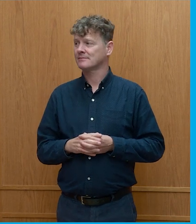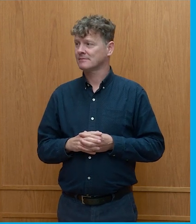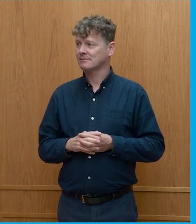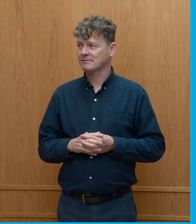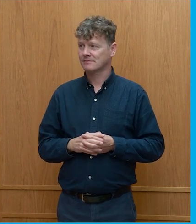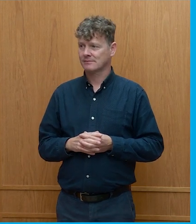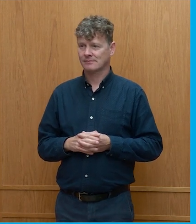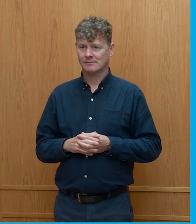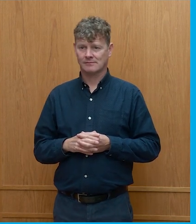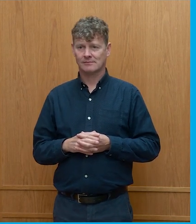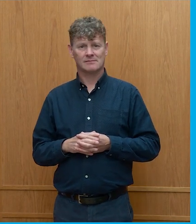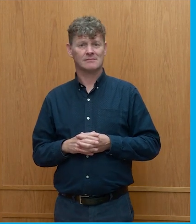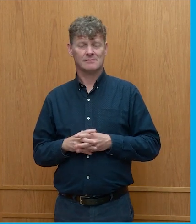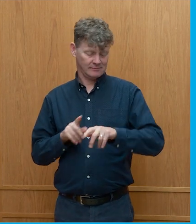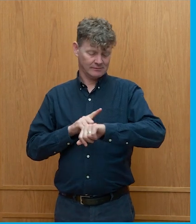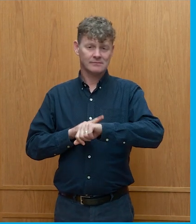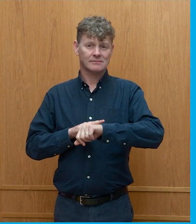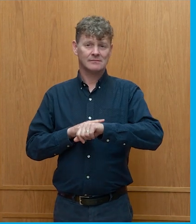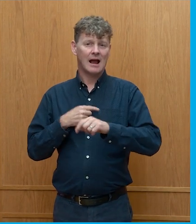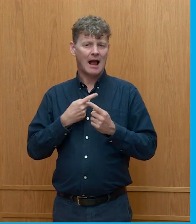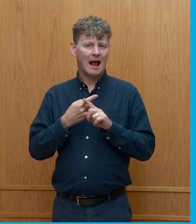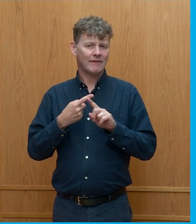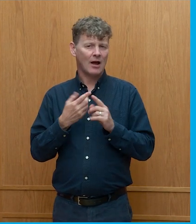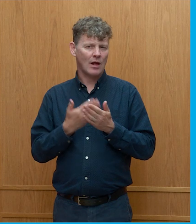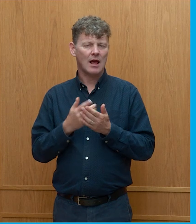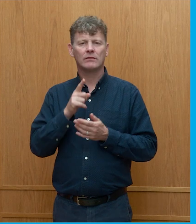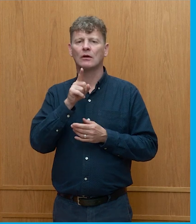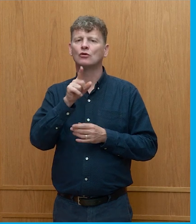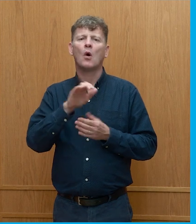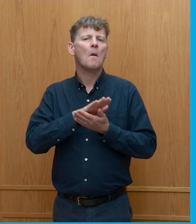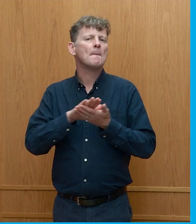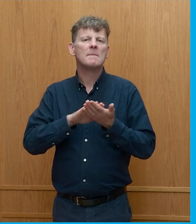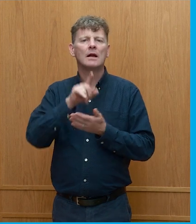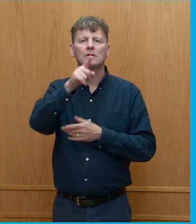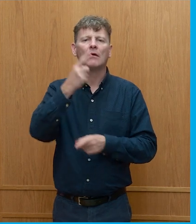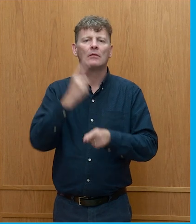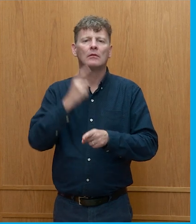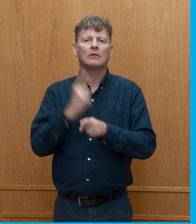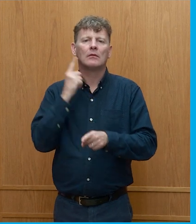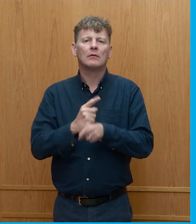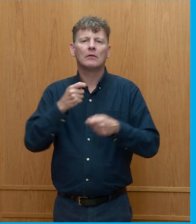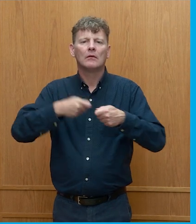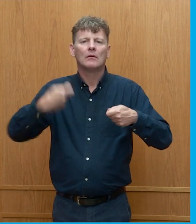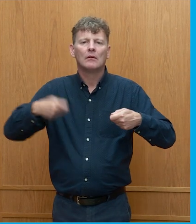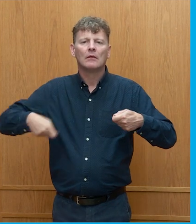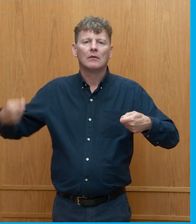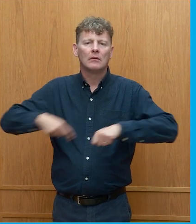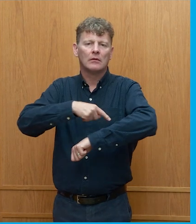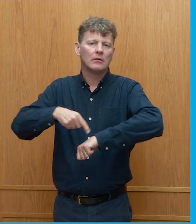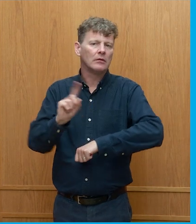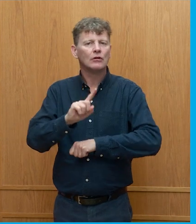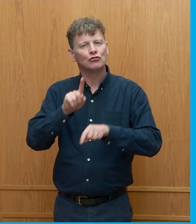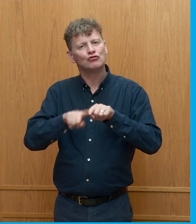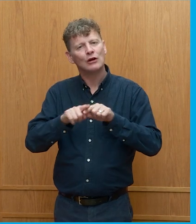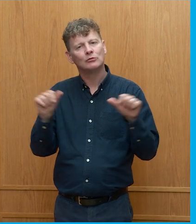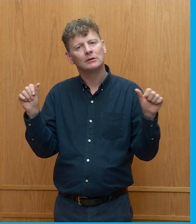So just because we've got half an hour doesn't mean you know try and keep it succinct if you can but I know the space